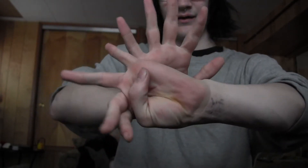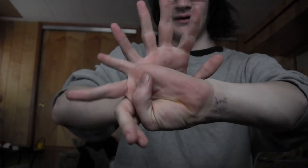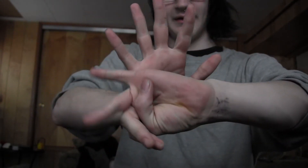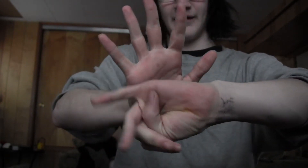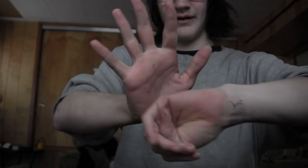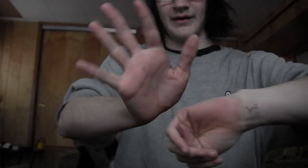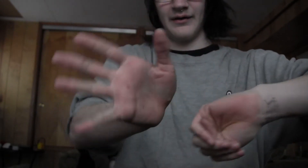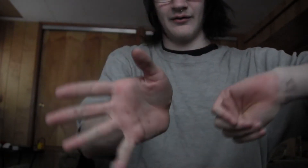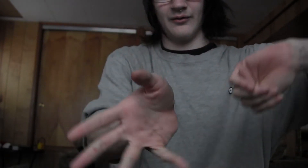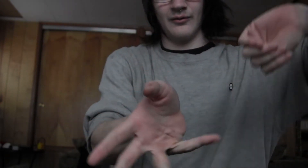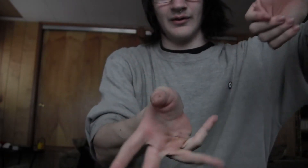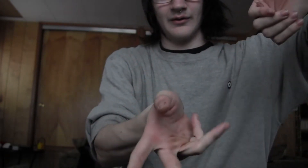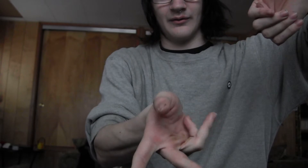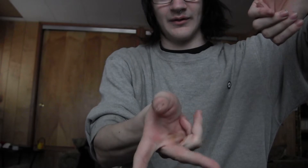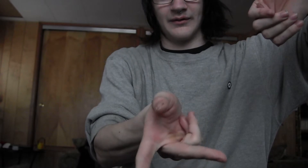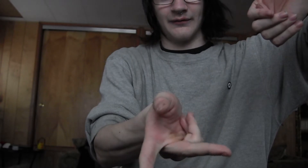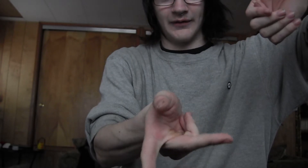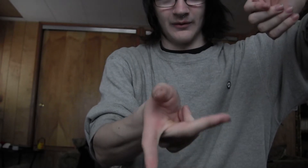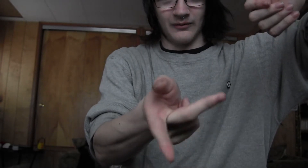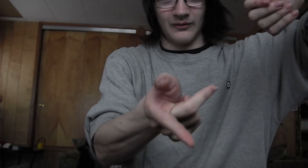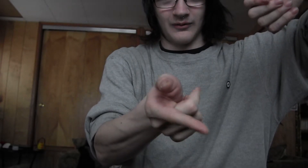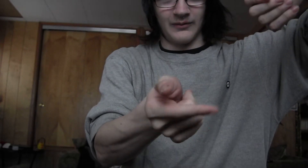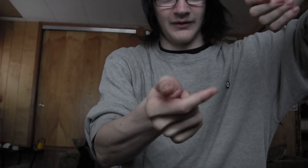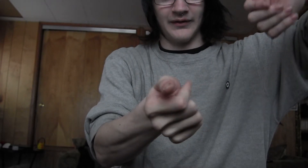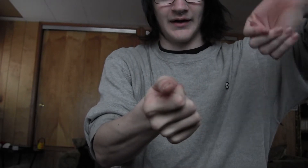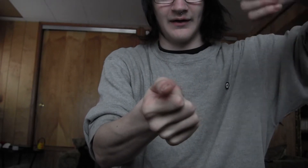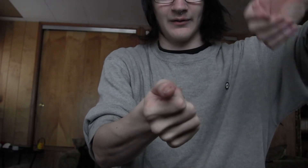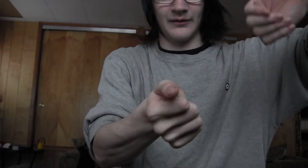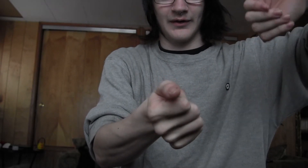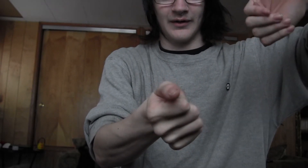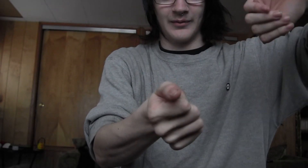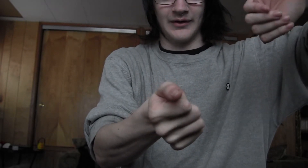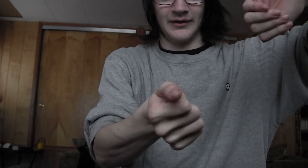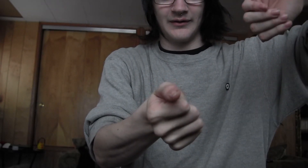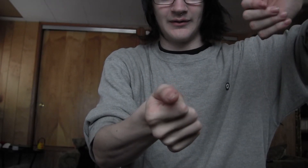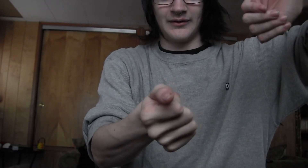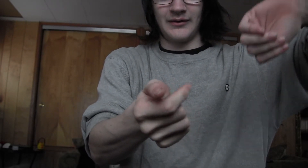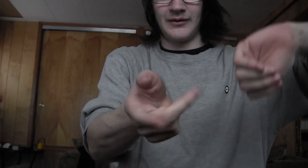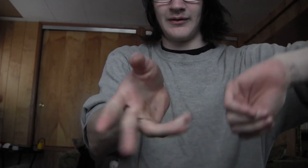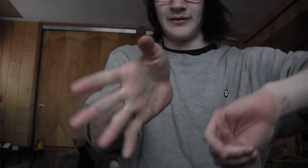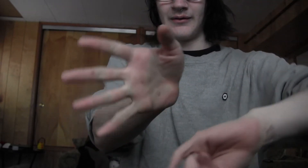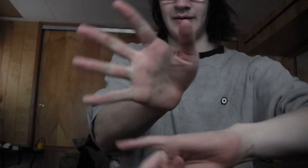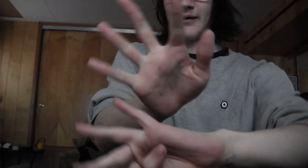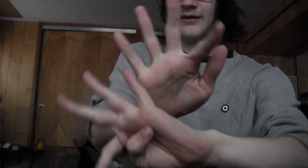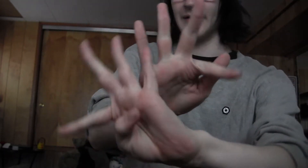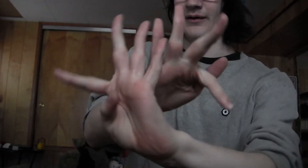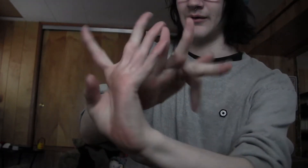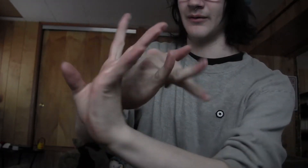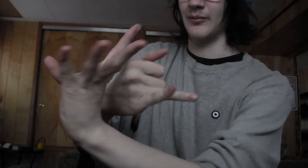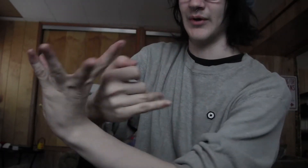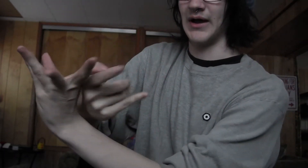and do the rest of the finger roll while this hand goes like up here and you're going to do it back